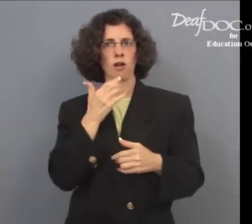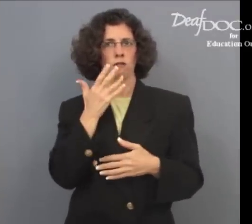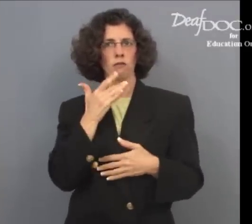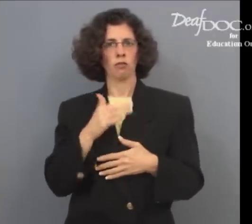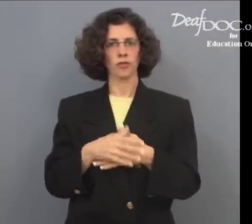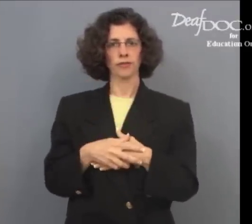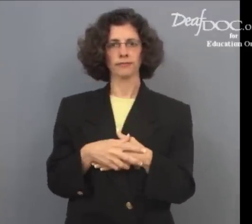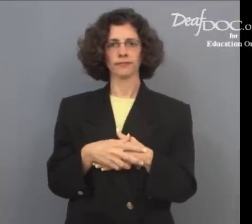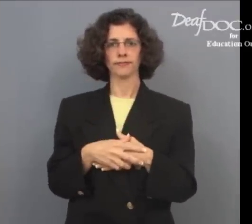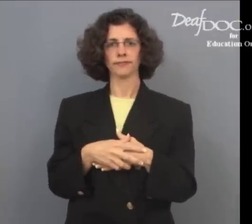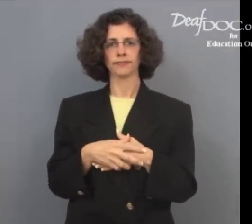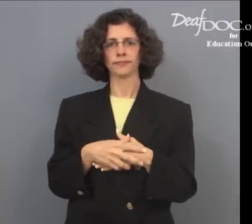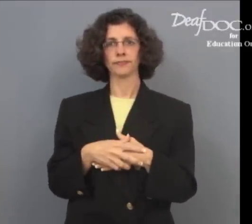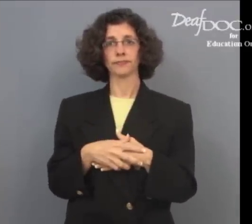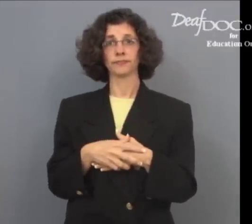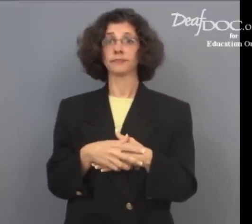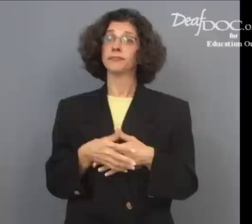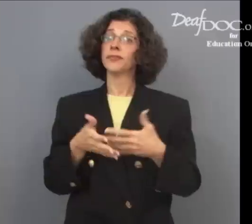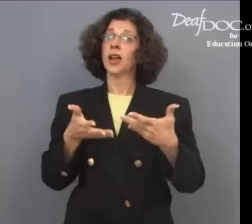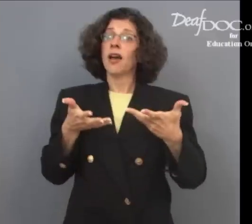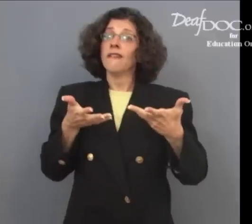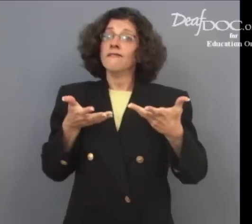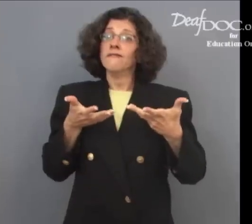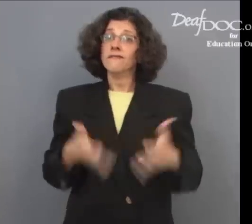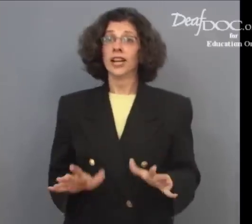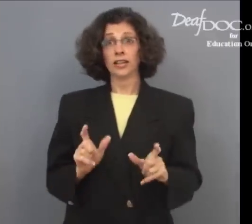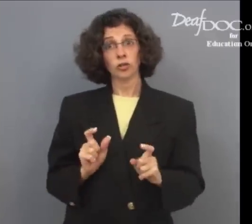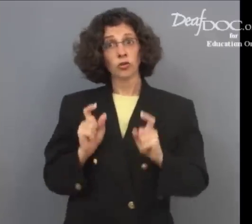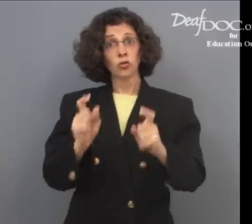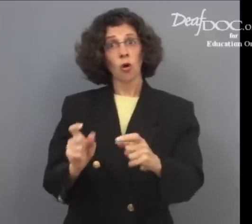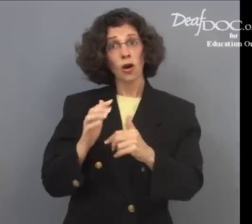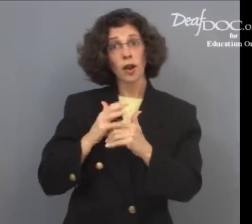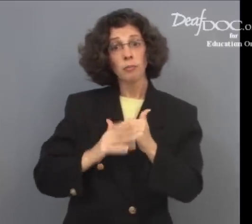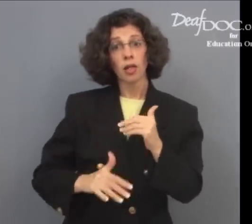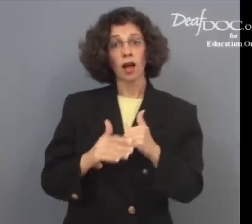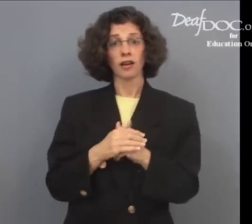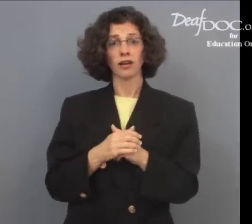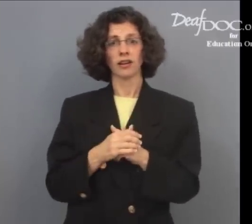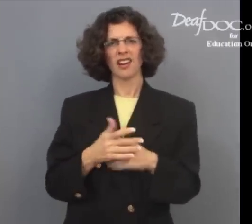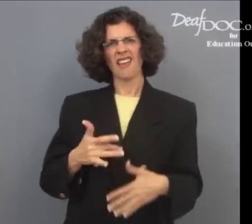medical waste can. How will I feel after donating?